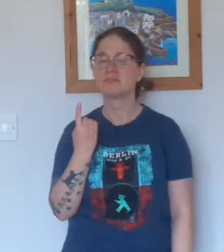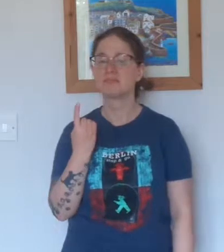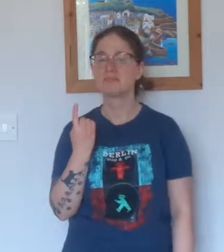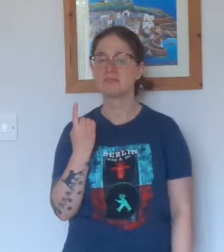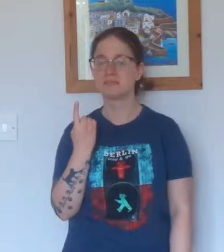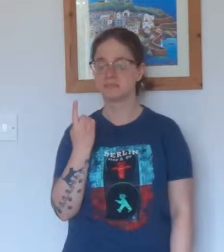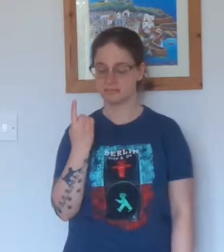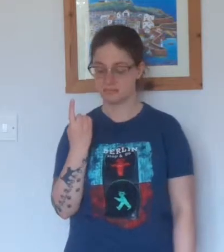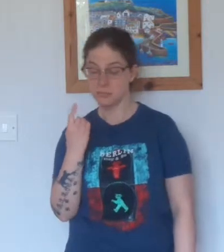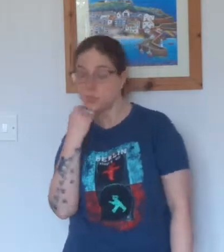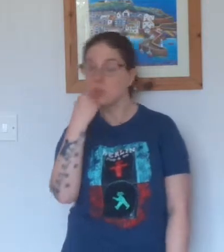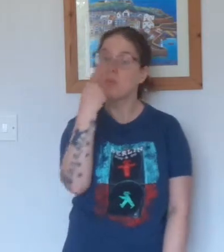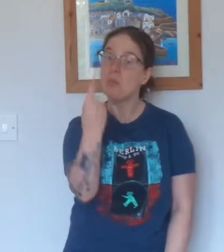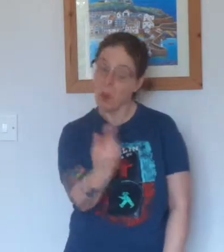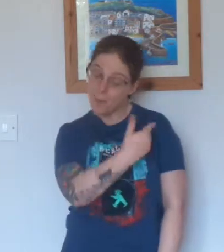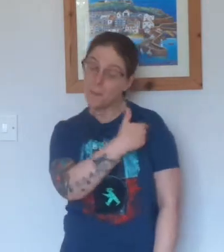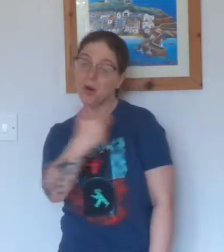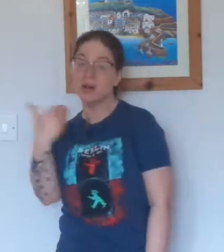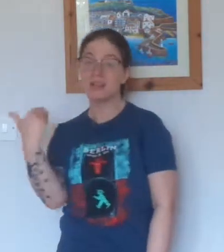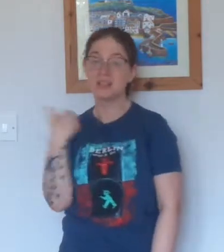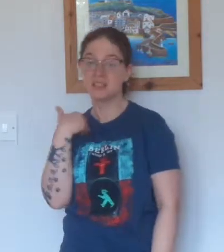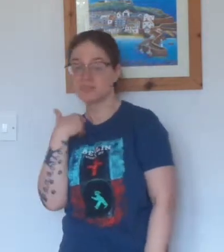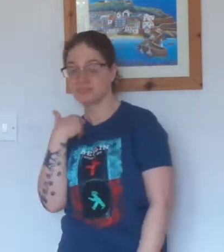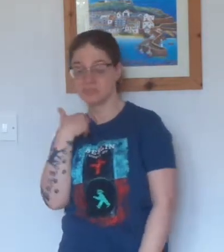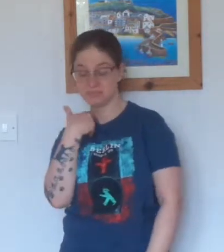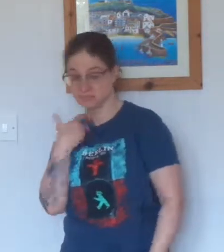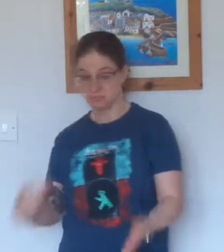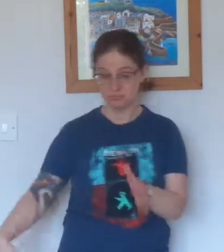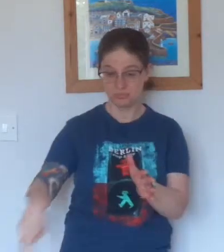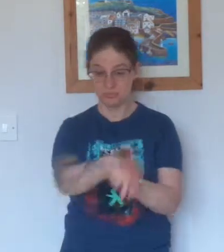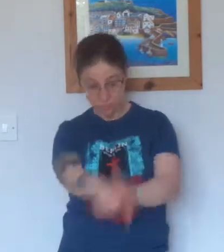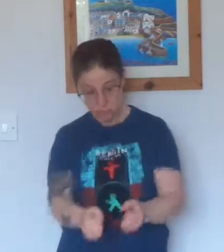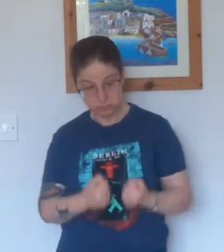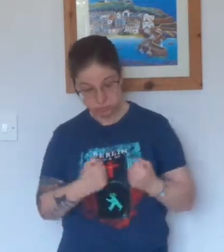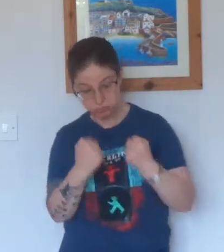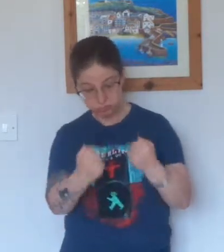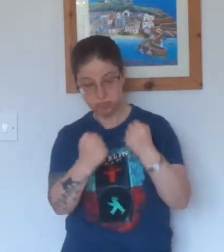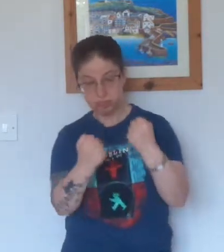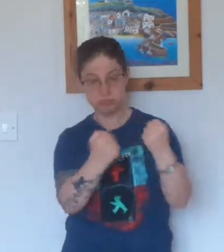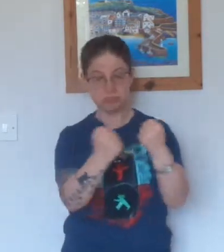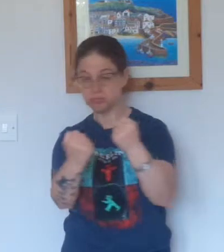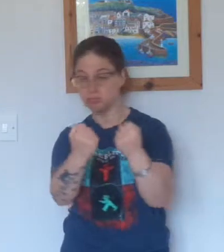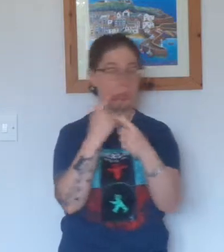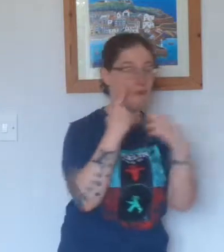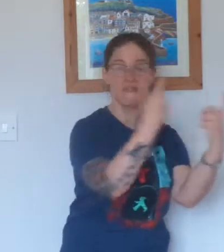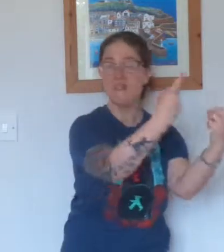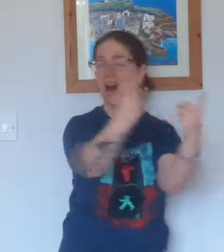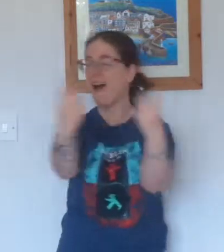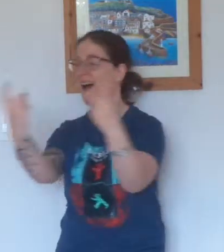Tomorrow morning, I'm here to dust and roll Gonna find you wherever,